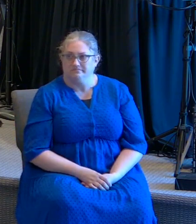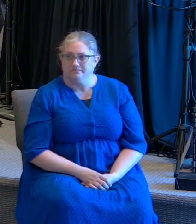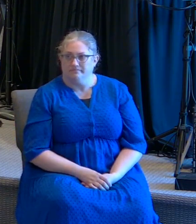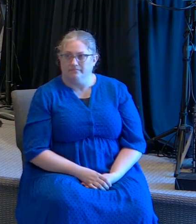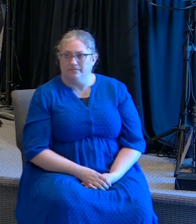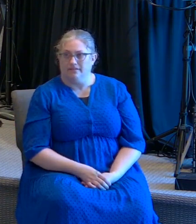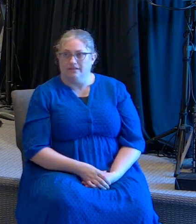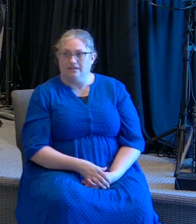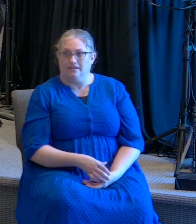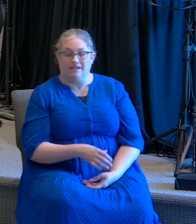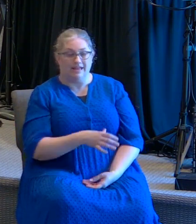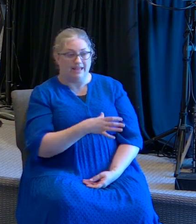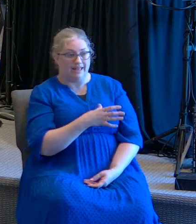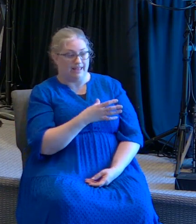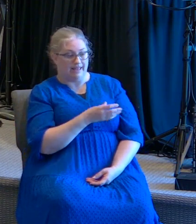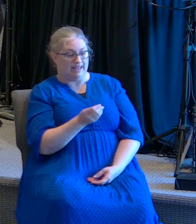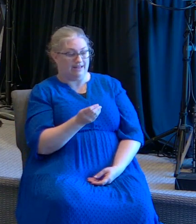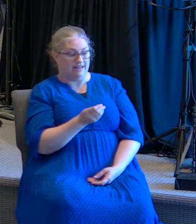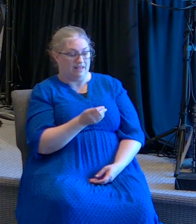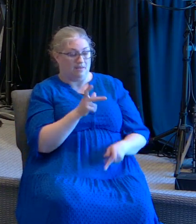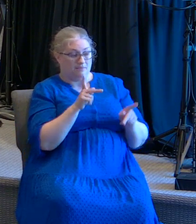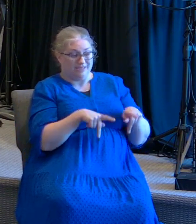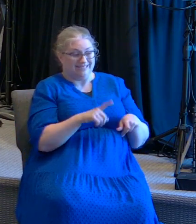and the tongue of the dumb shall sing